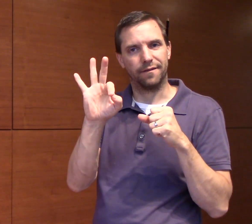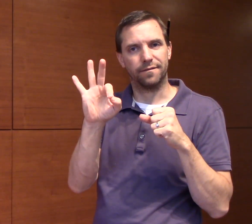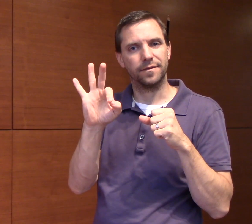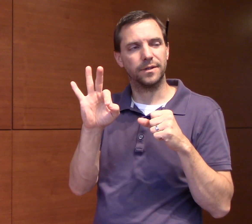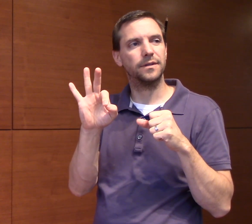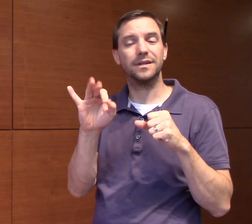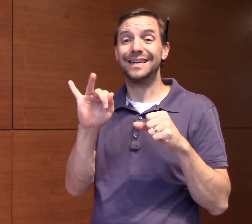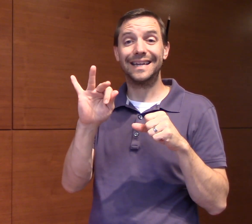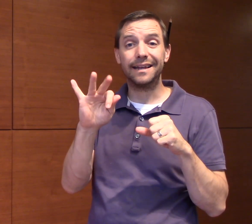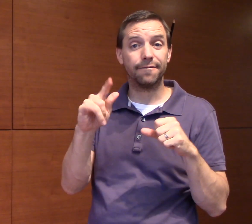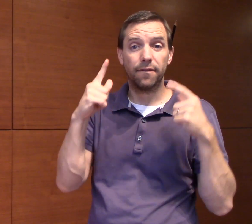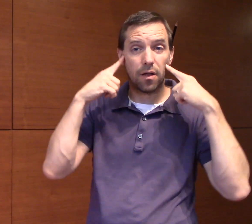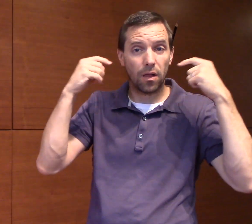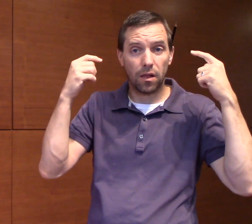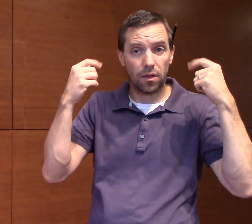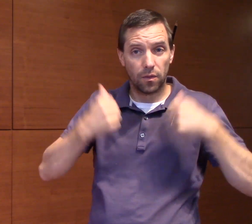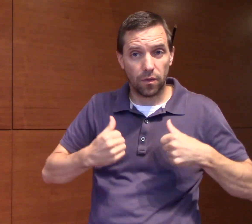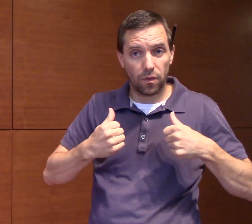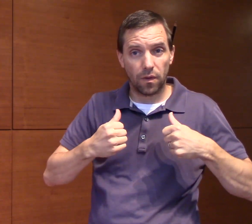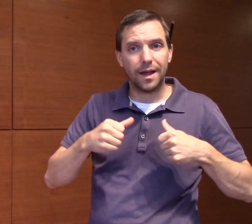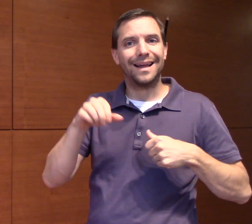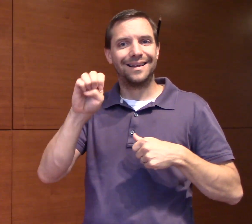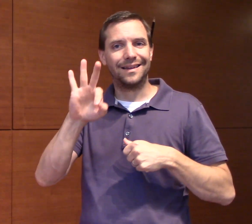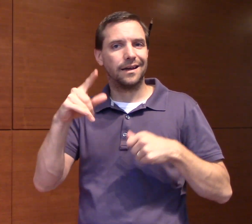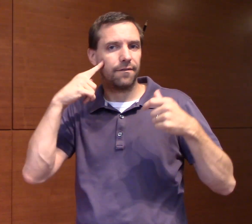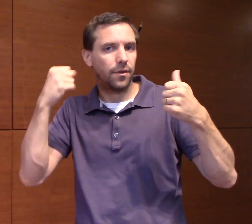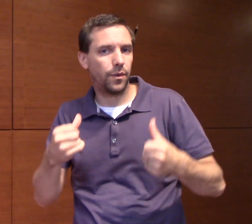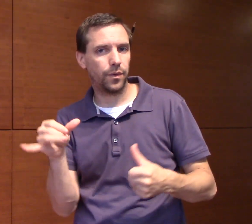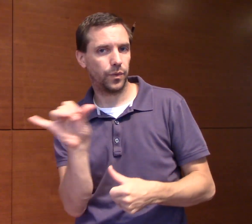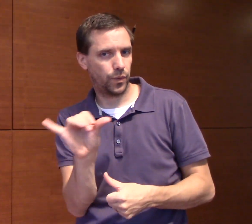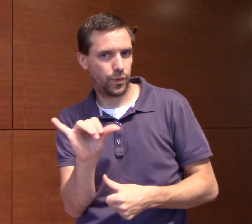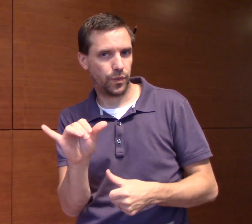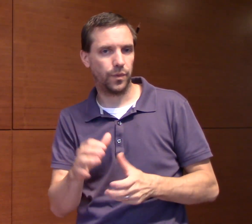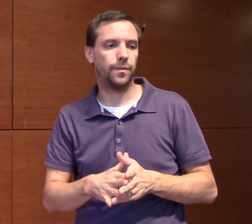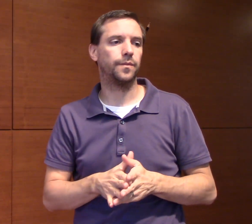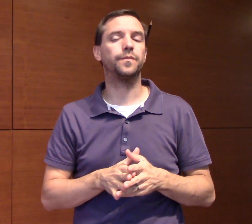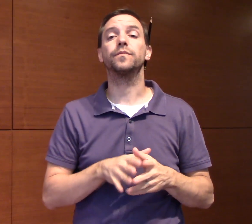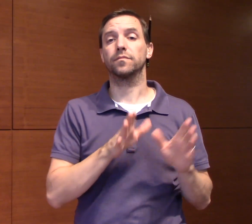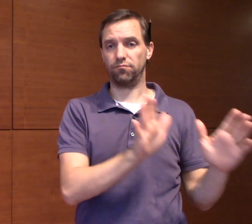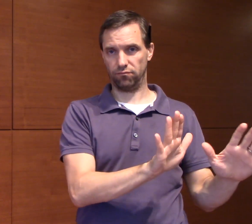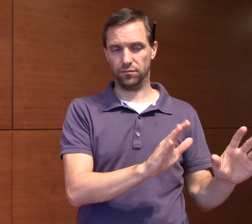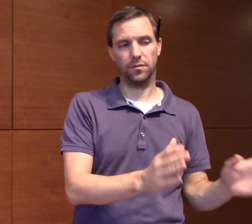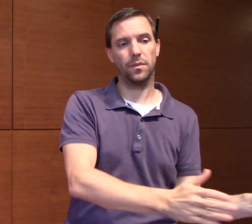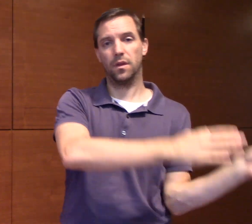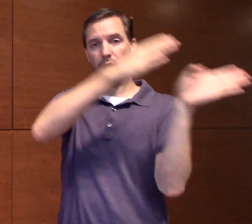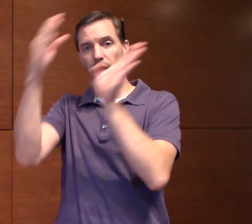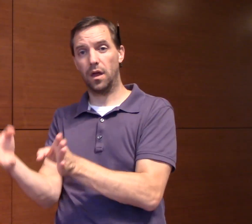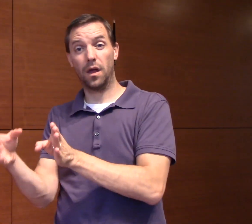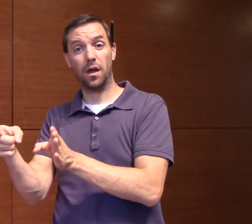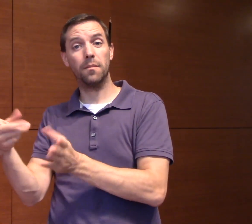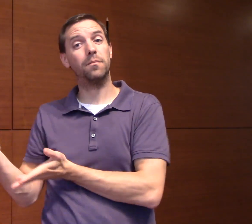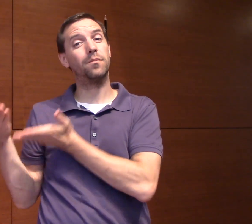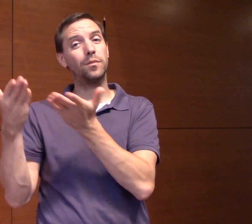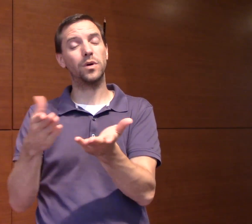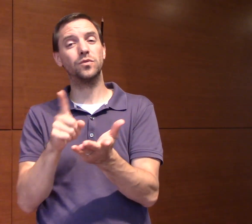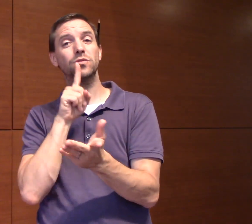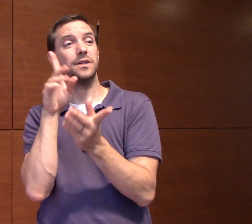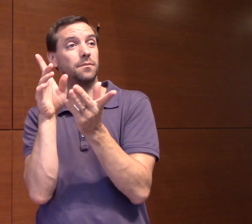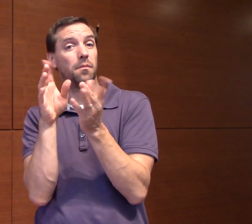auditory experience and the sense of hearing is really necessary for the development of executive function. If auditory experience is